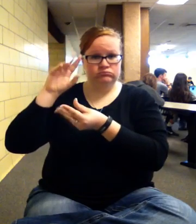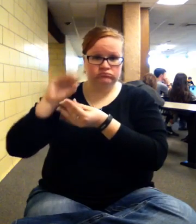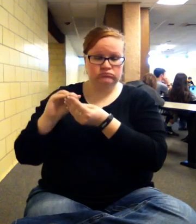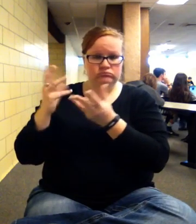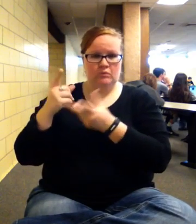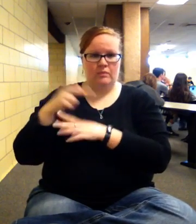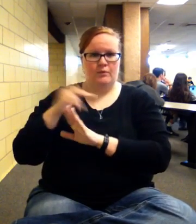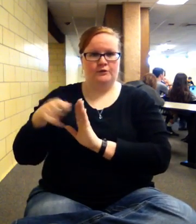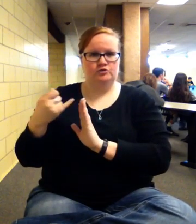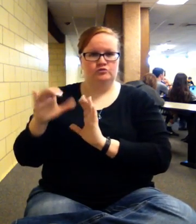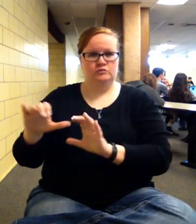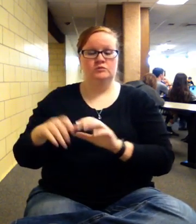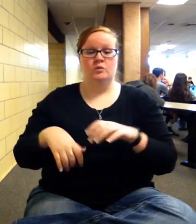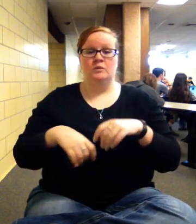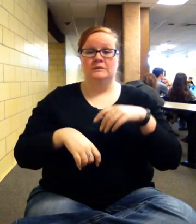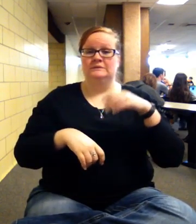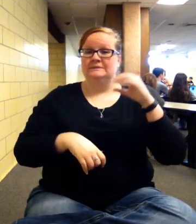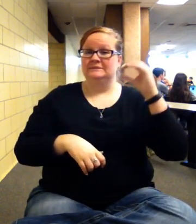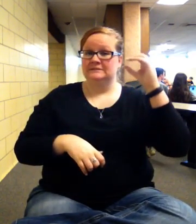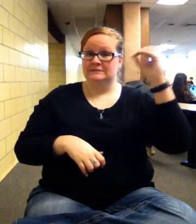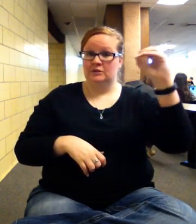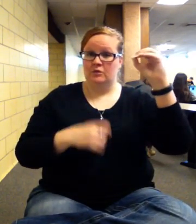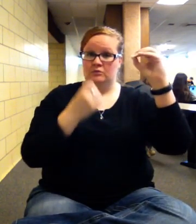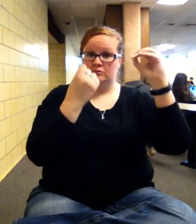time period 0, I invest $11,000, so that's a negative.